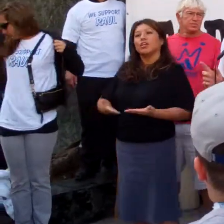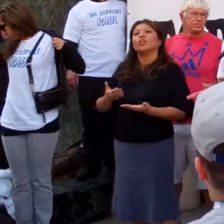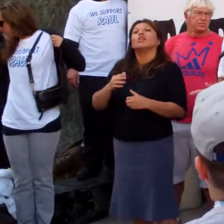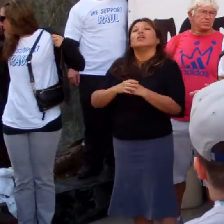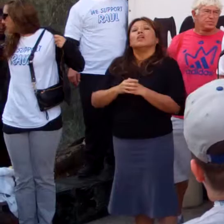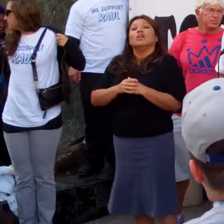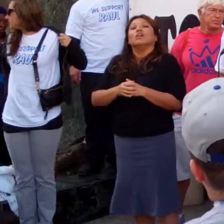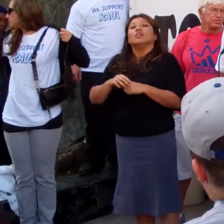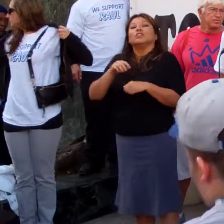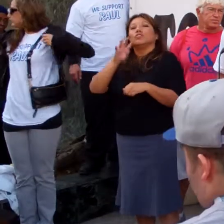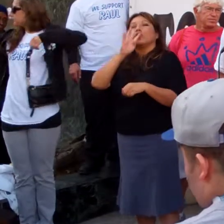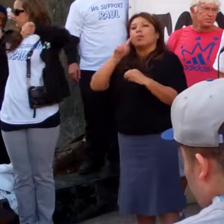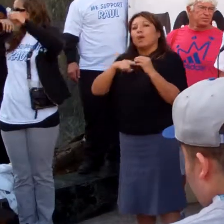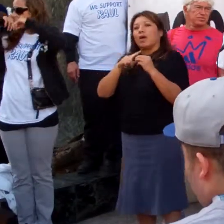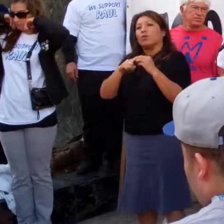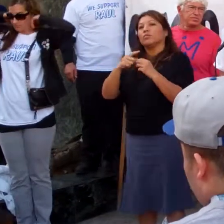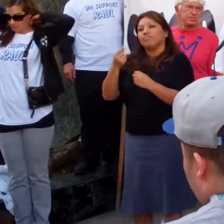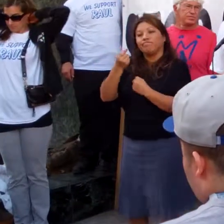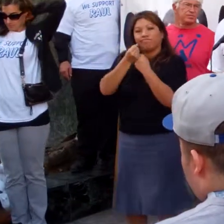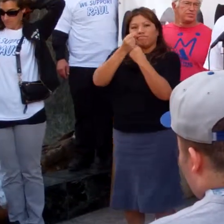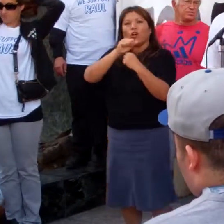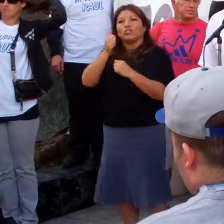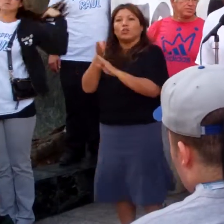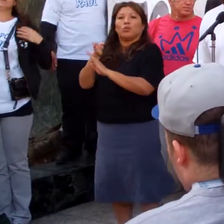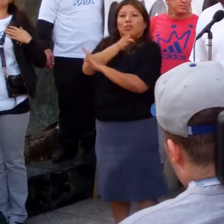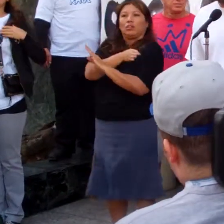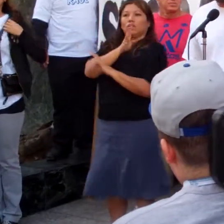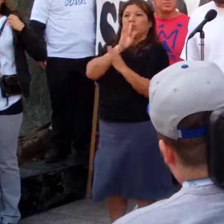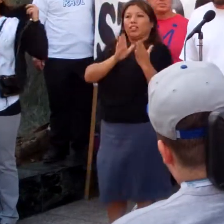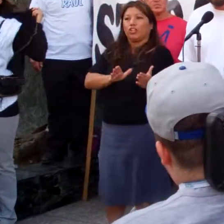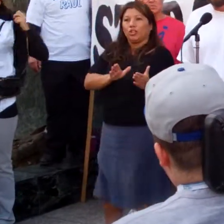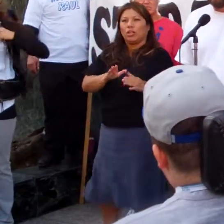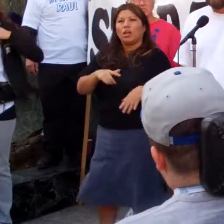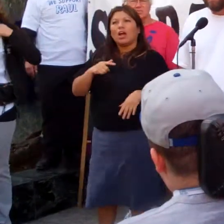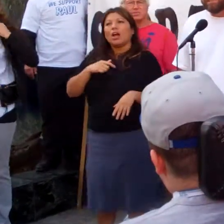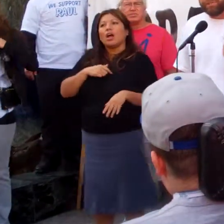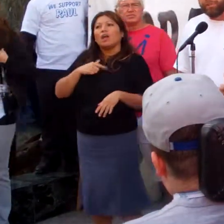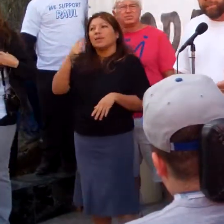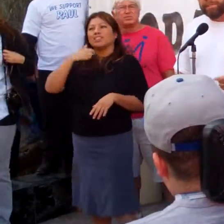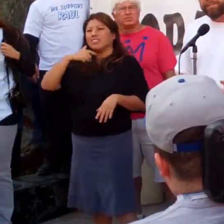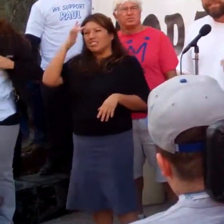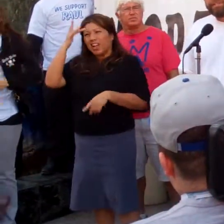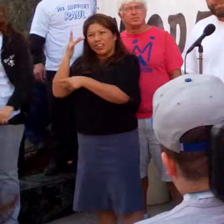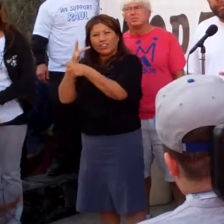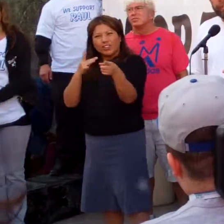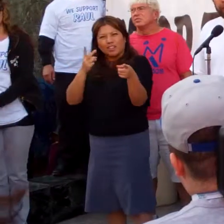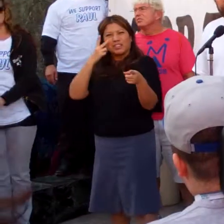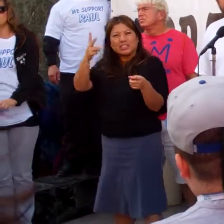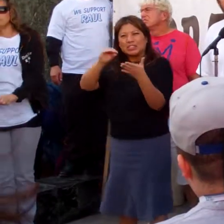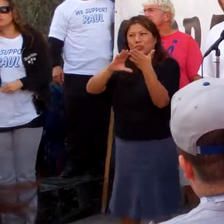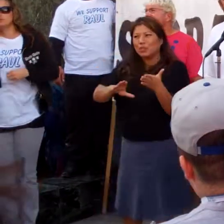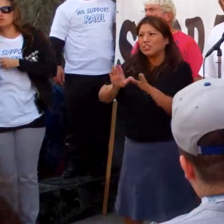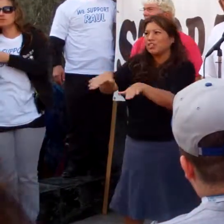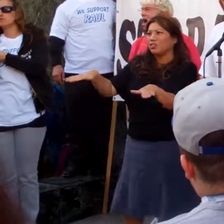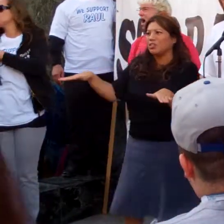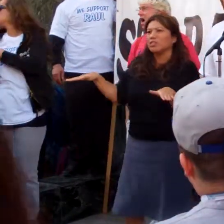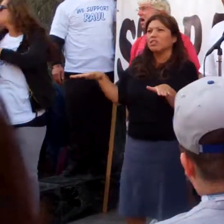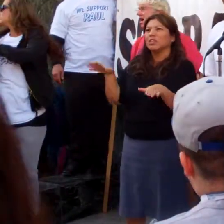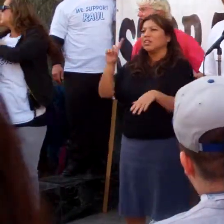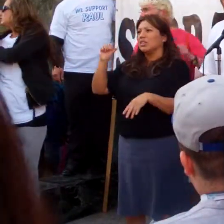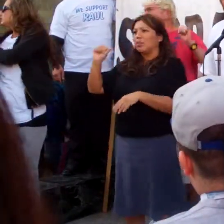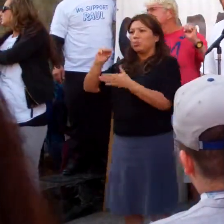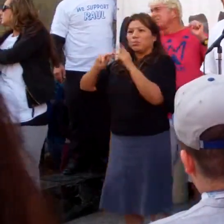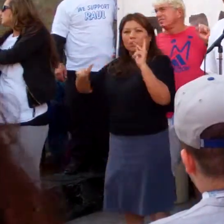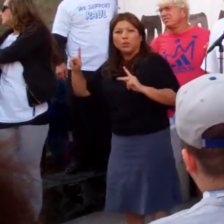of the previous speaker. Because what I have to offer you today, are you tired of seeing students, children, the disabled,